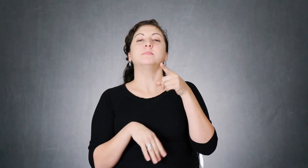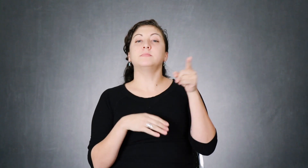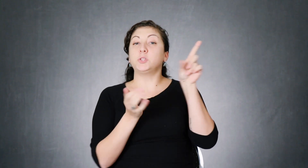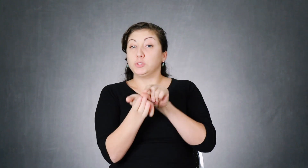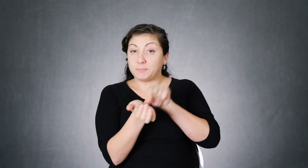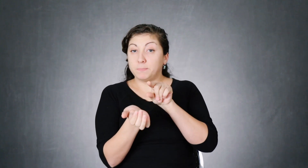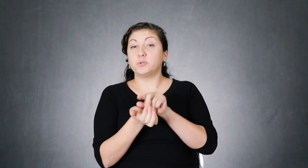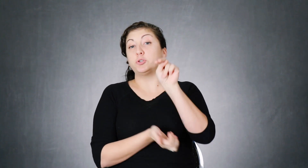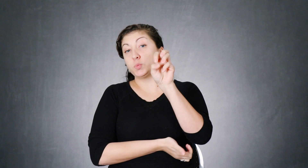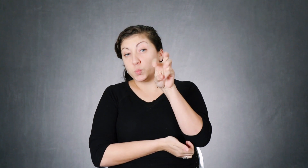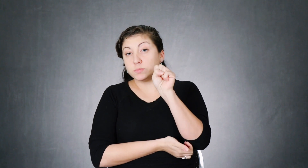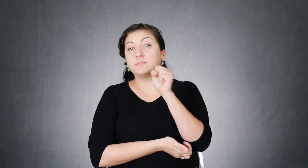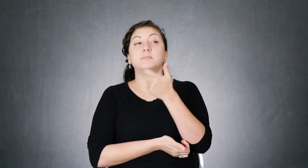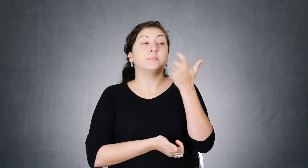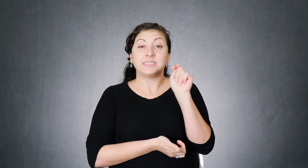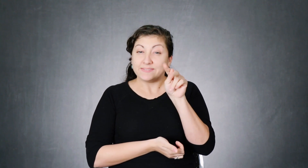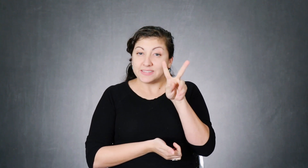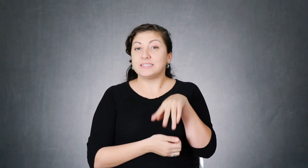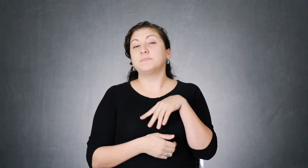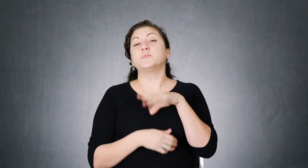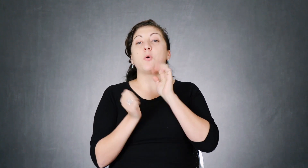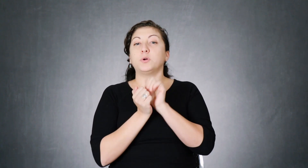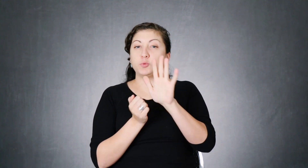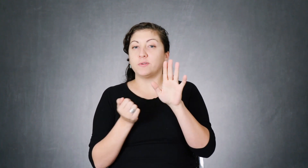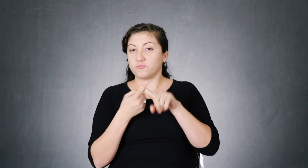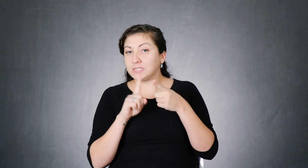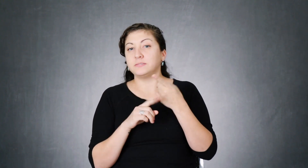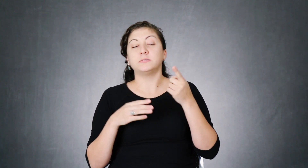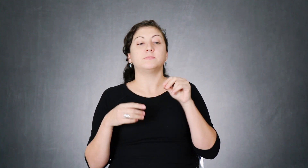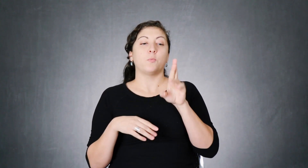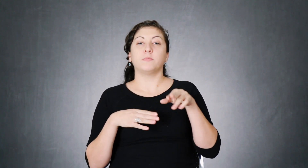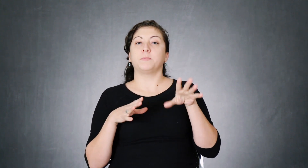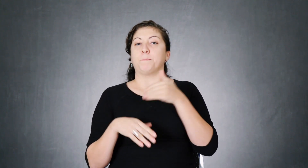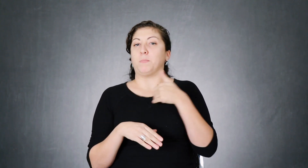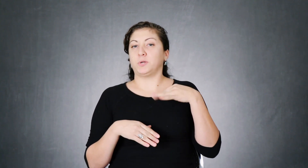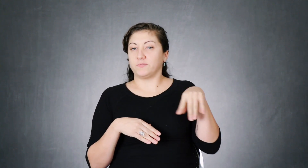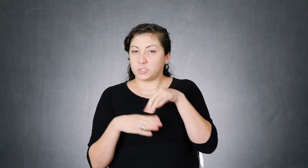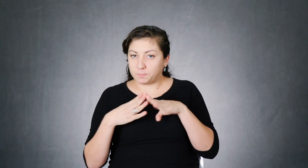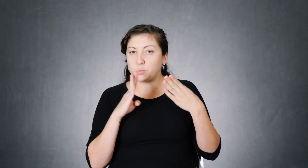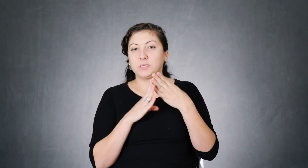You can look at the news, the newspaper, the TV. Talk with your friends or members of the community who are local.